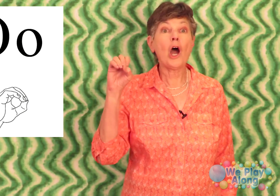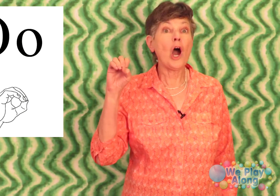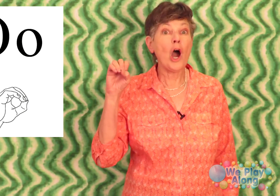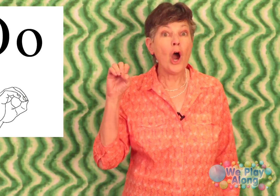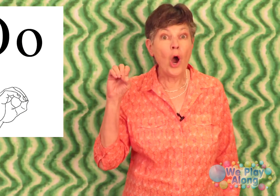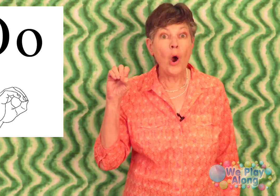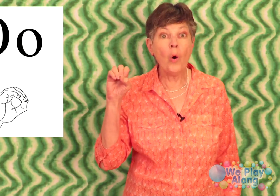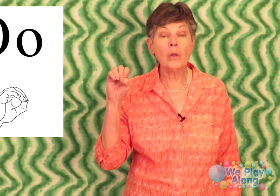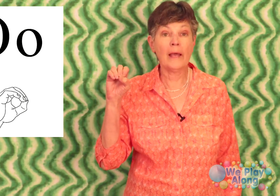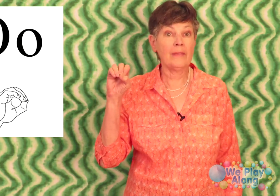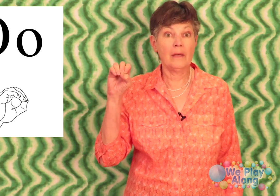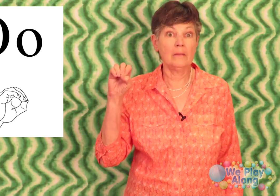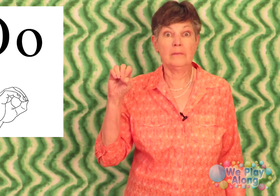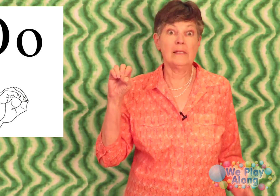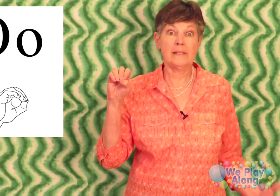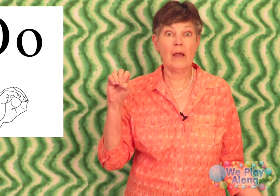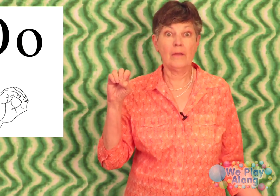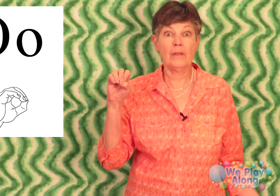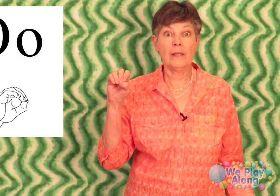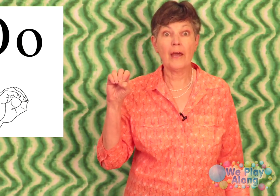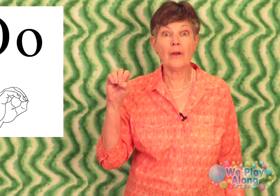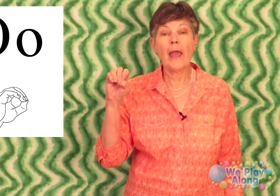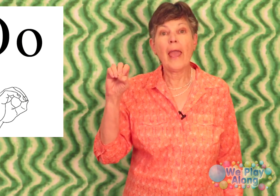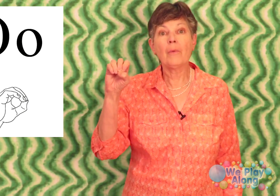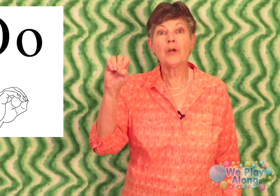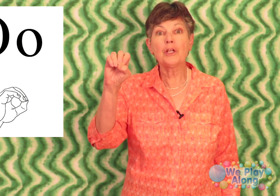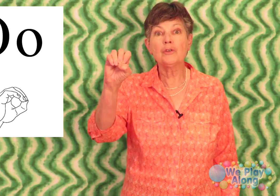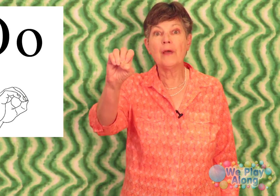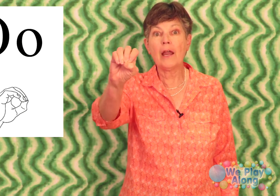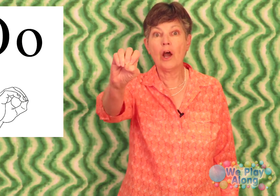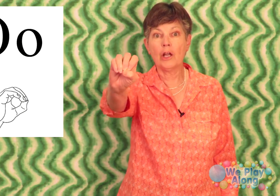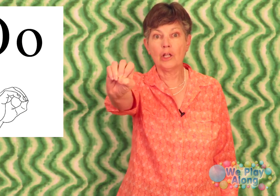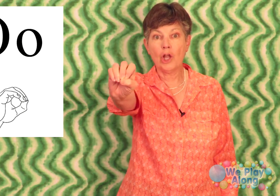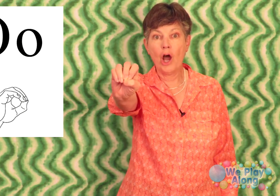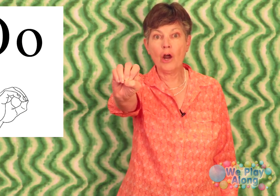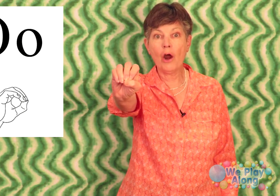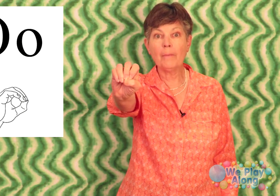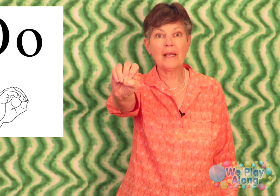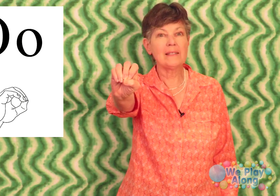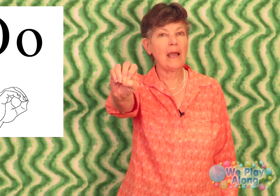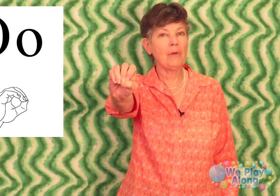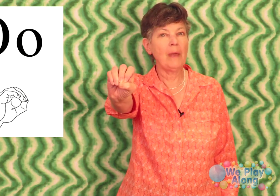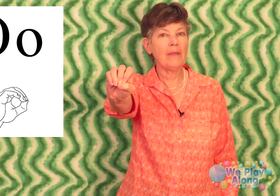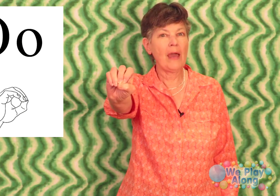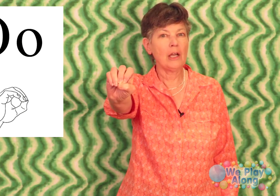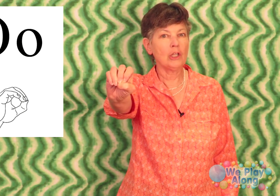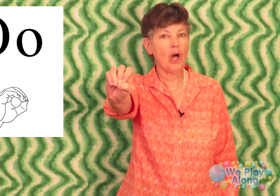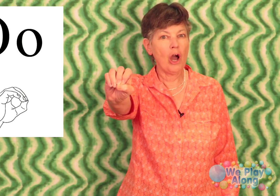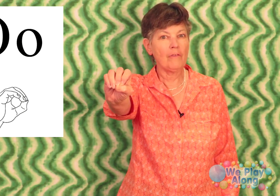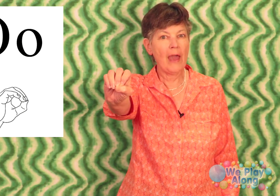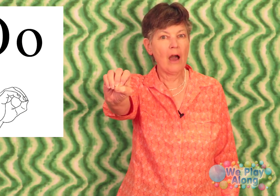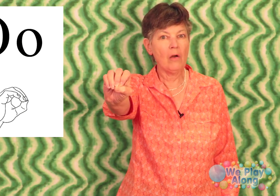O like the sound of the letter and we're going to do that on a long arm because that would make that a long vowel